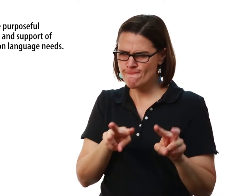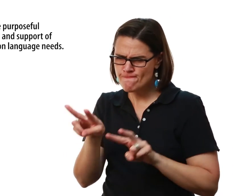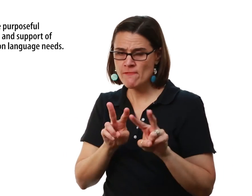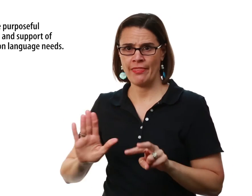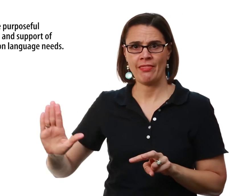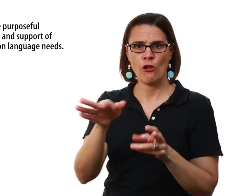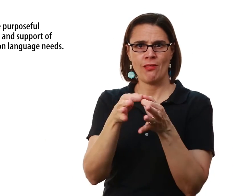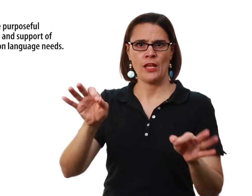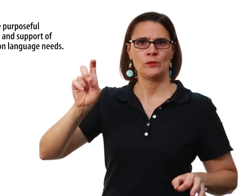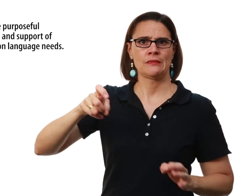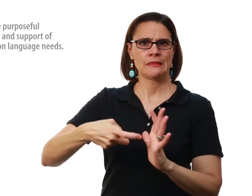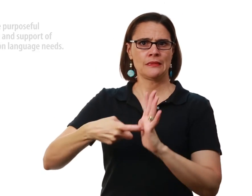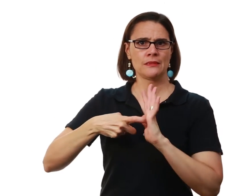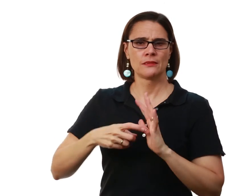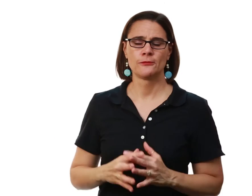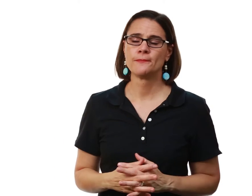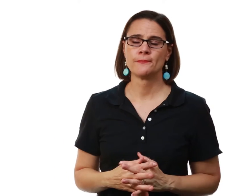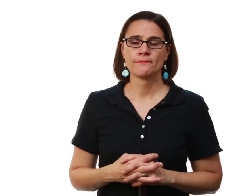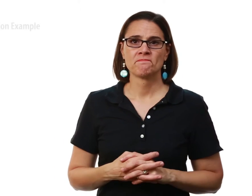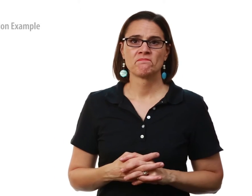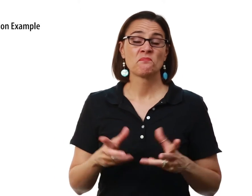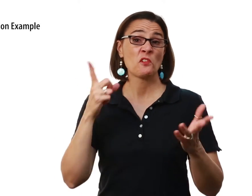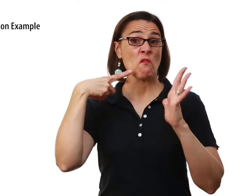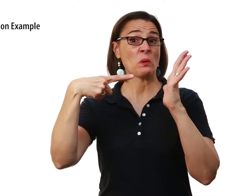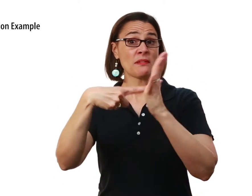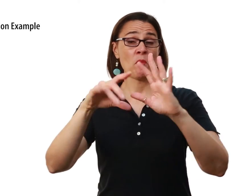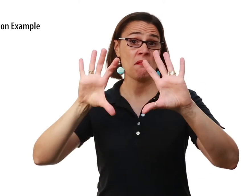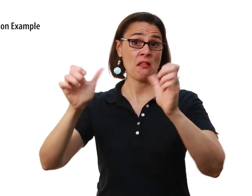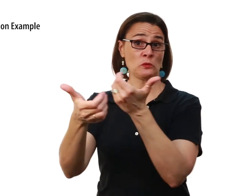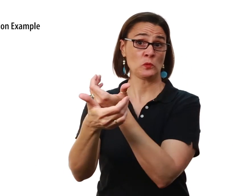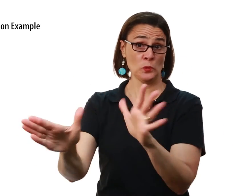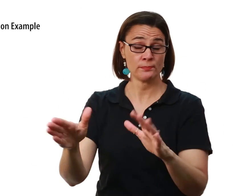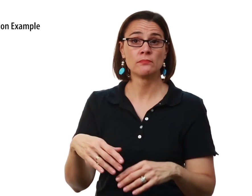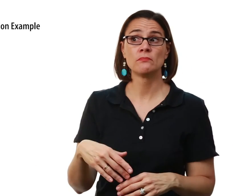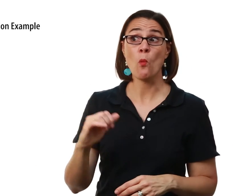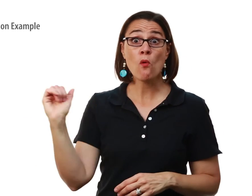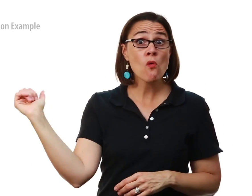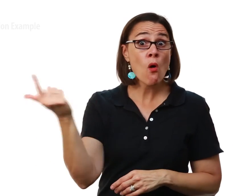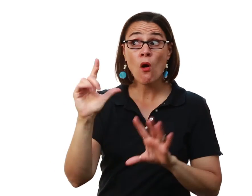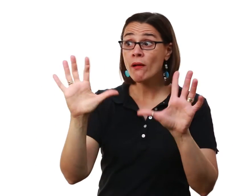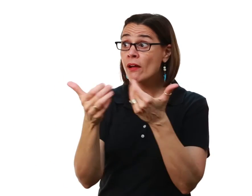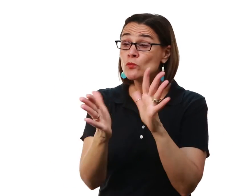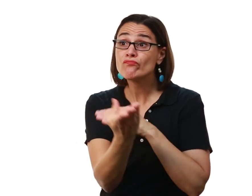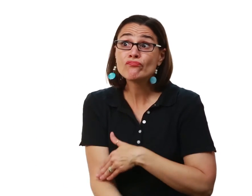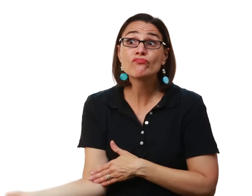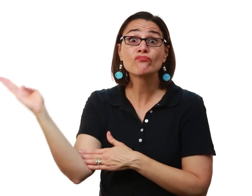at what their language needs are So, here would be a classroom application So, remember that